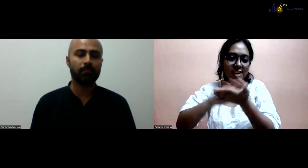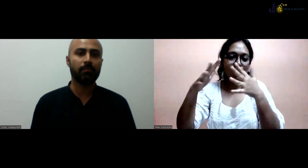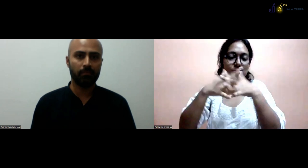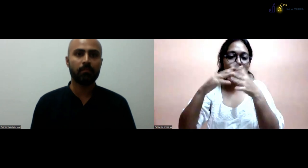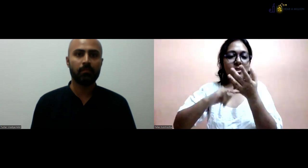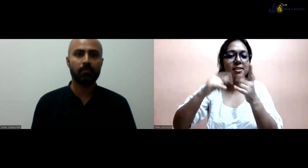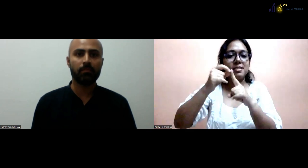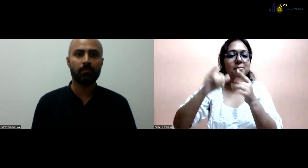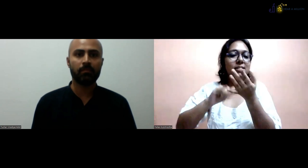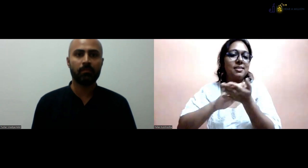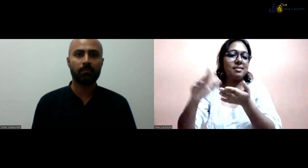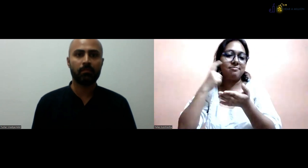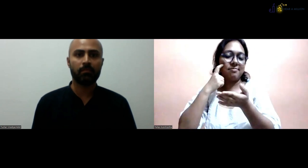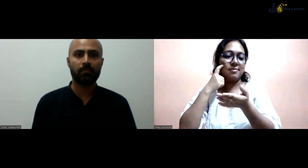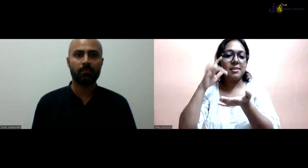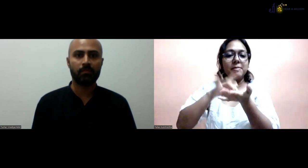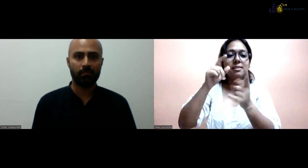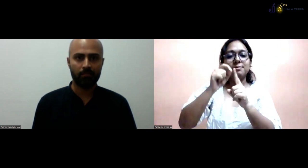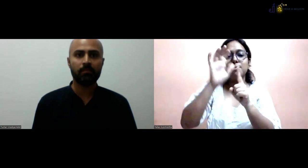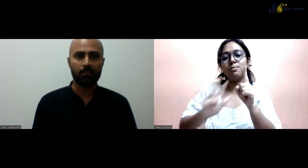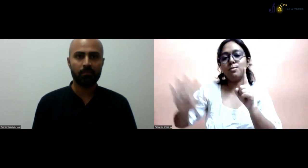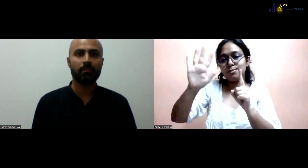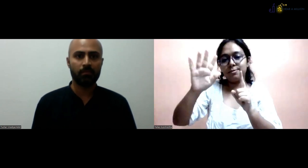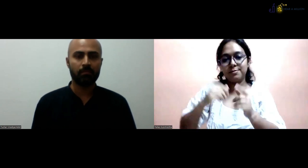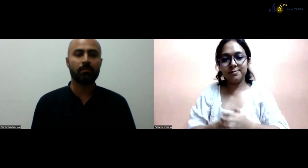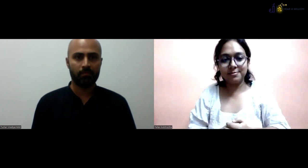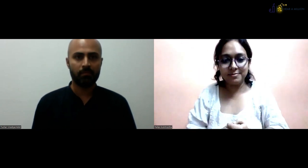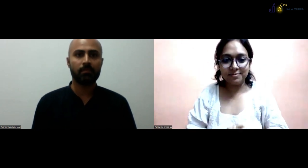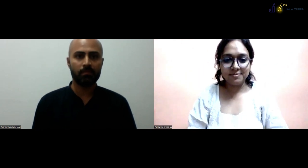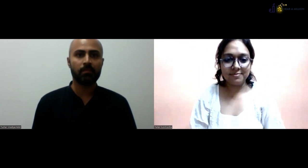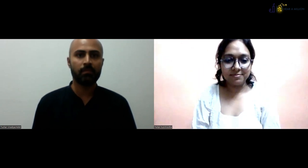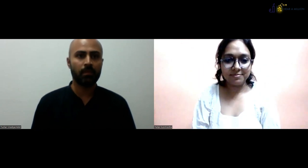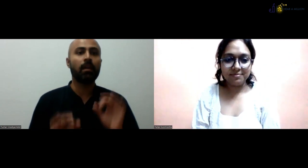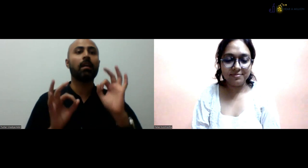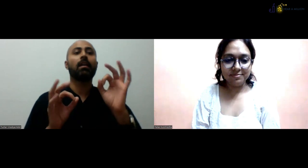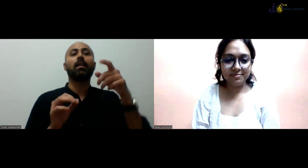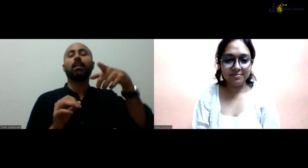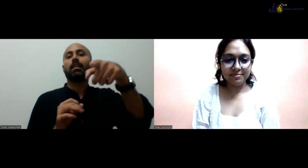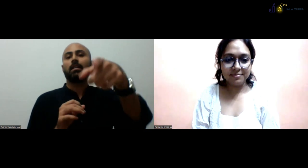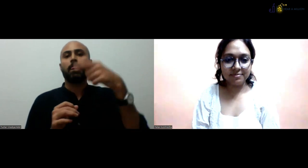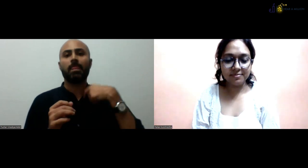Thank you, Tushar. Thank you, Tushar.